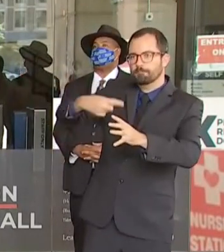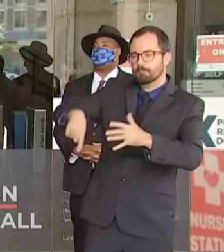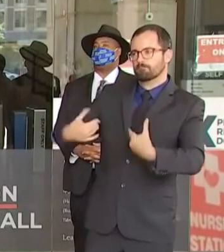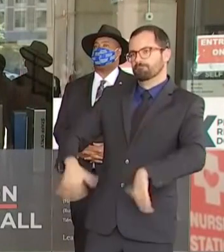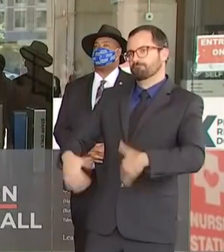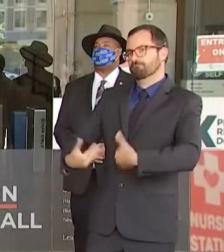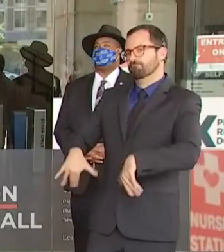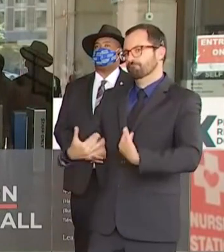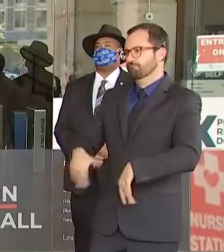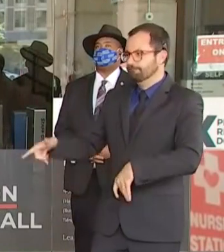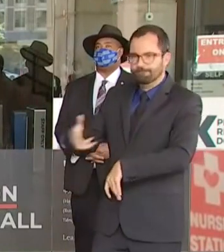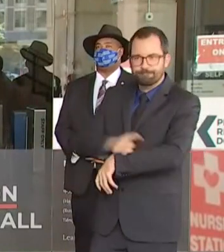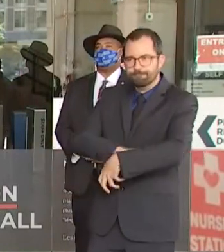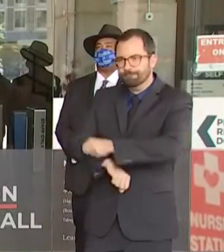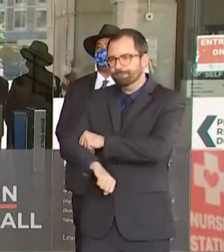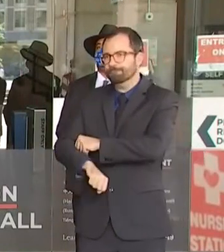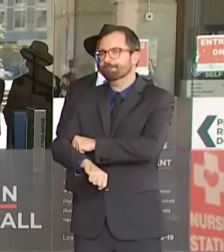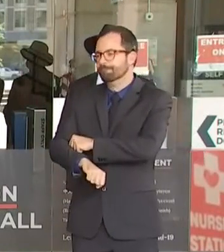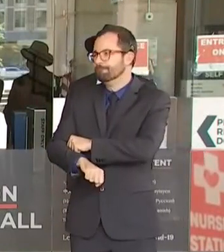Acevedo.